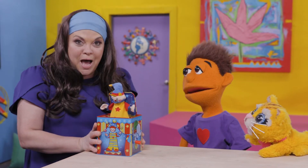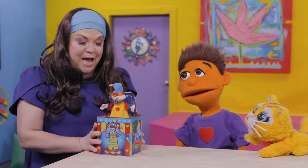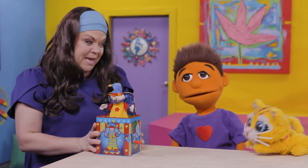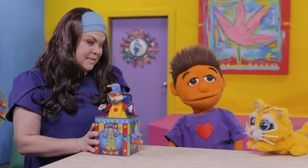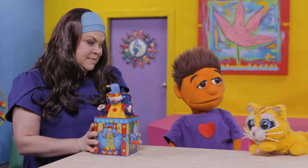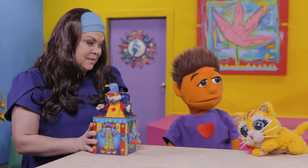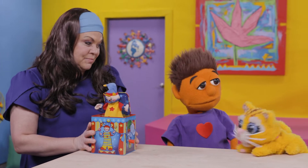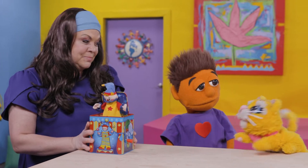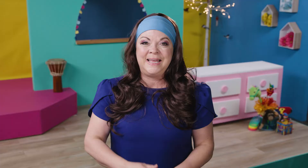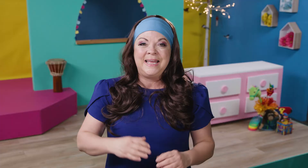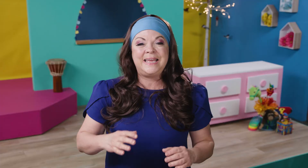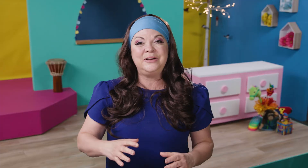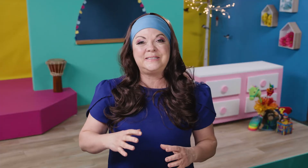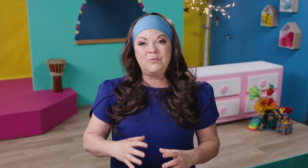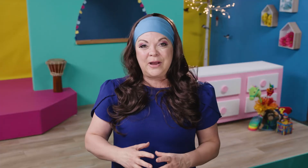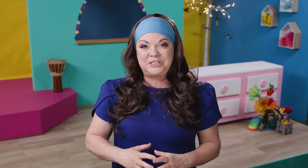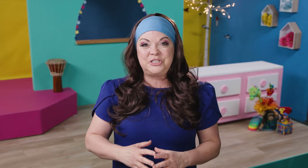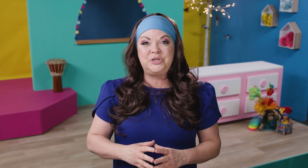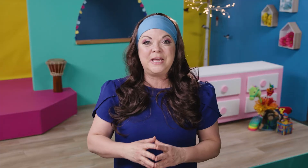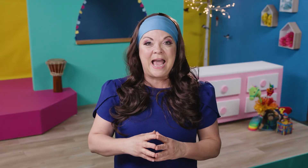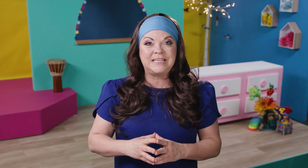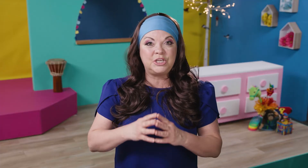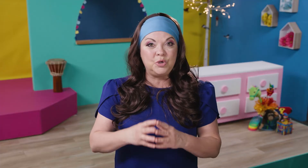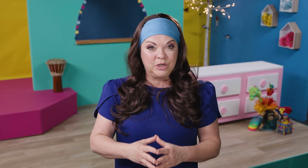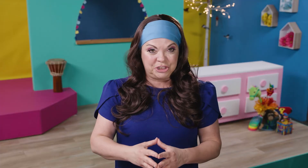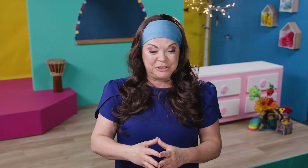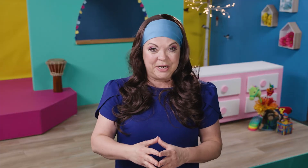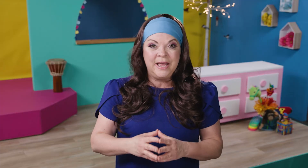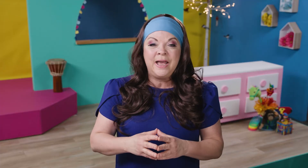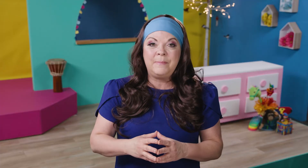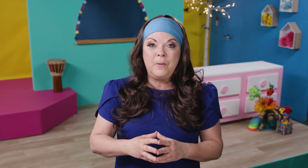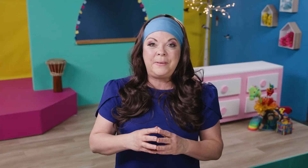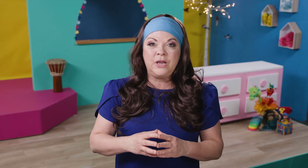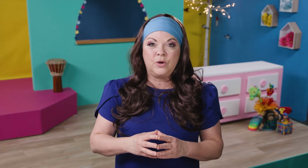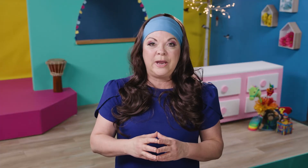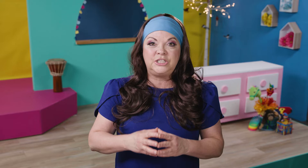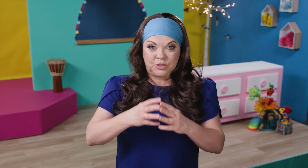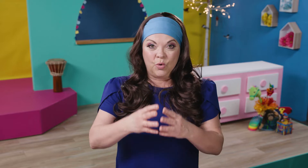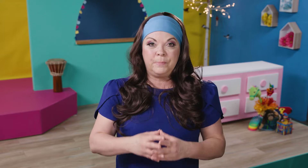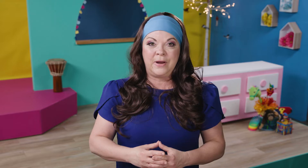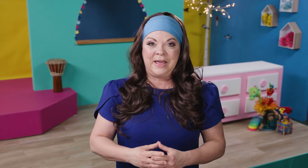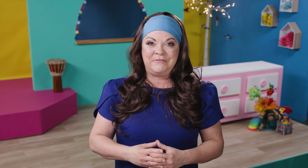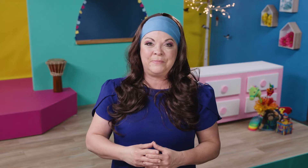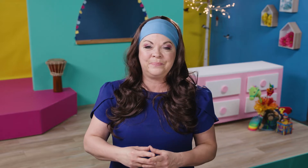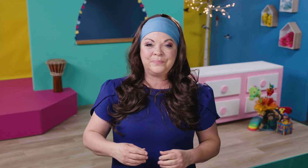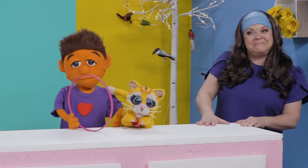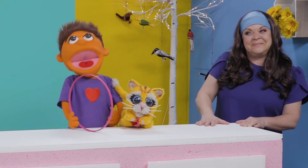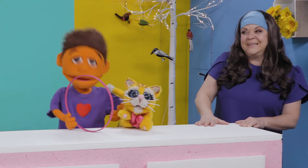you. Here are some questions you can ask your children about being courageous or brave. What are